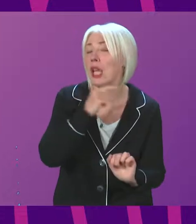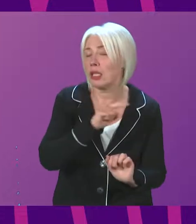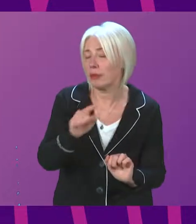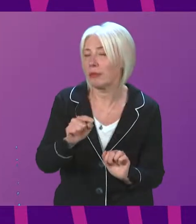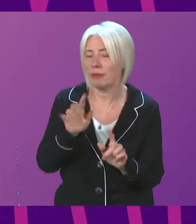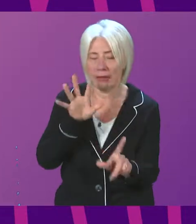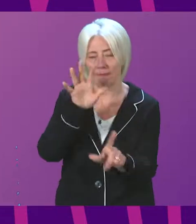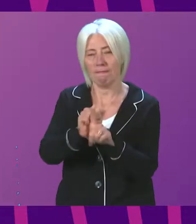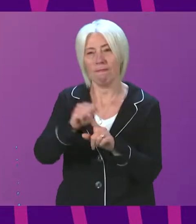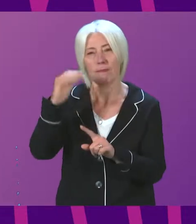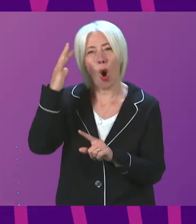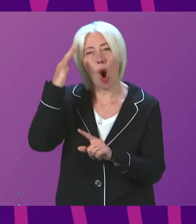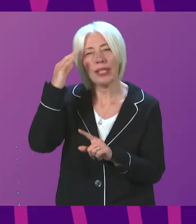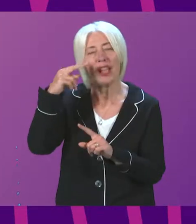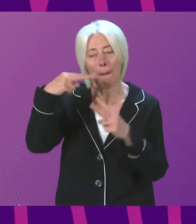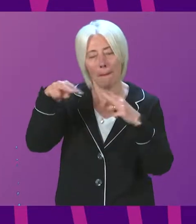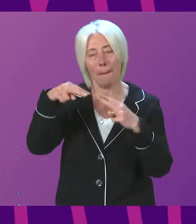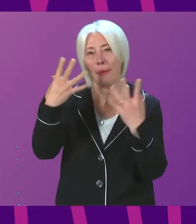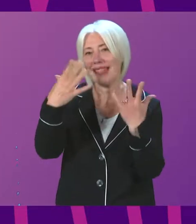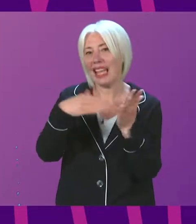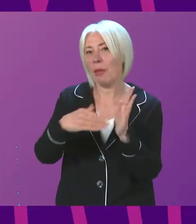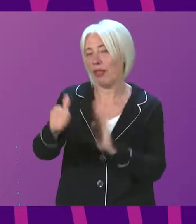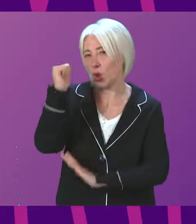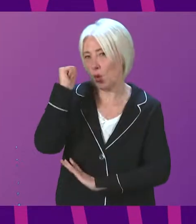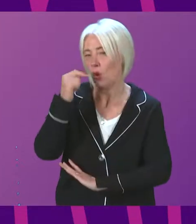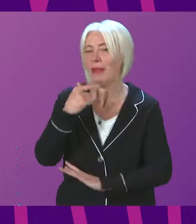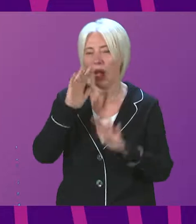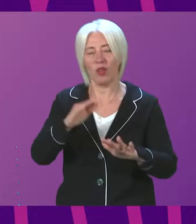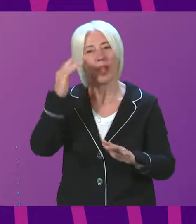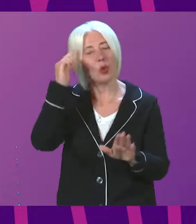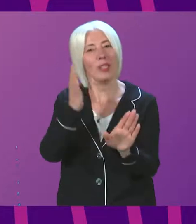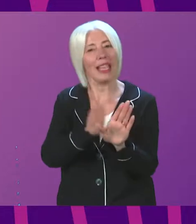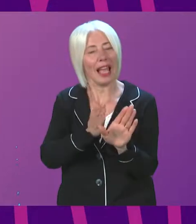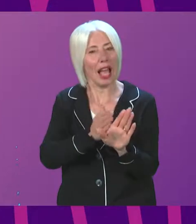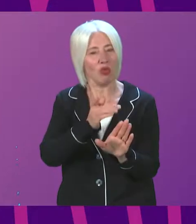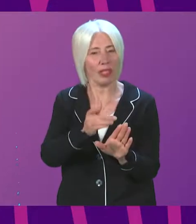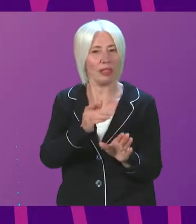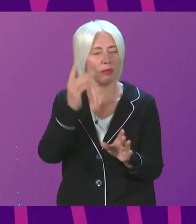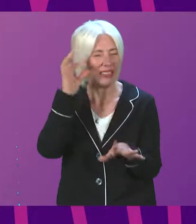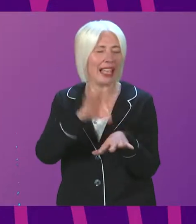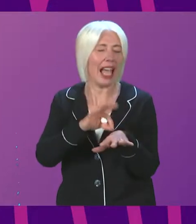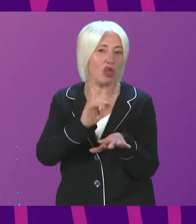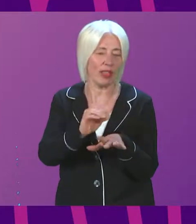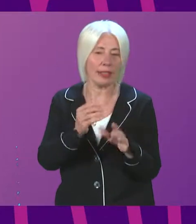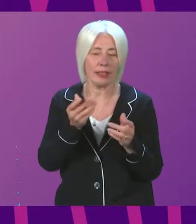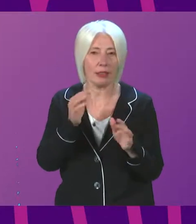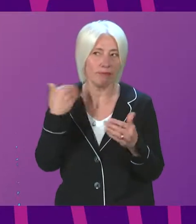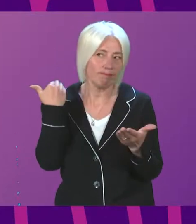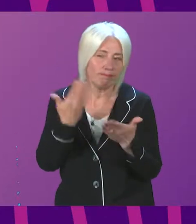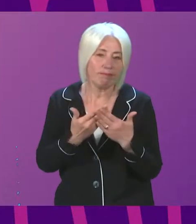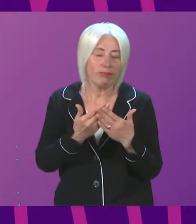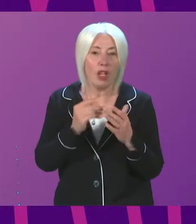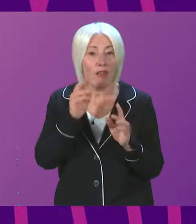autism 10 months ago, but was told he would have to wait to see a psychiatrist before medication could be prescribed. He is still waiting.